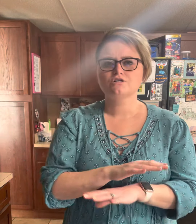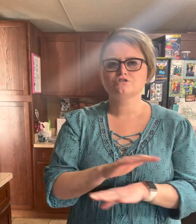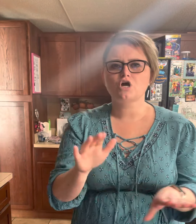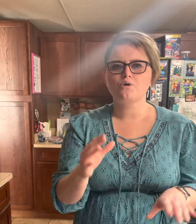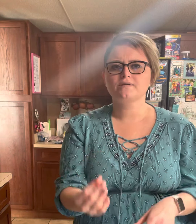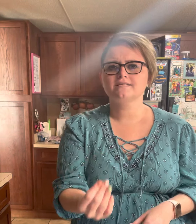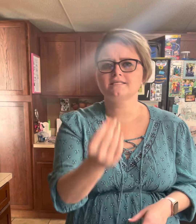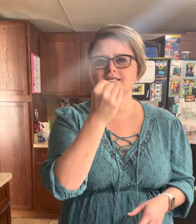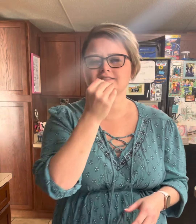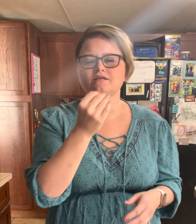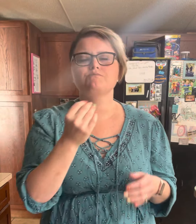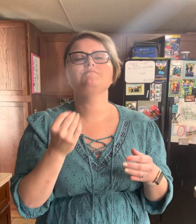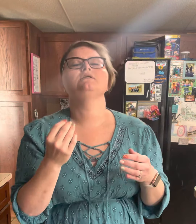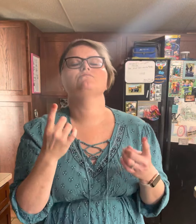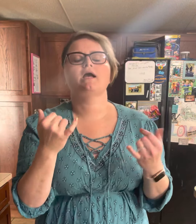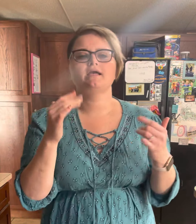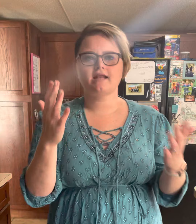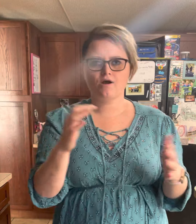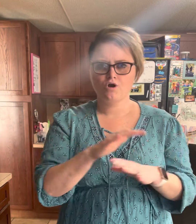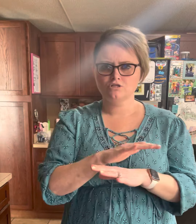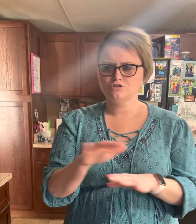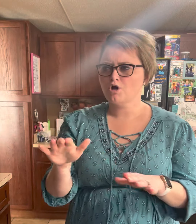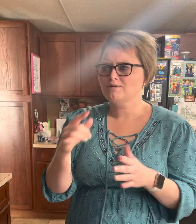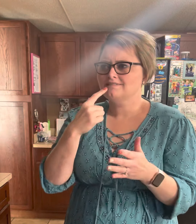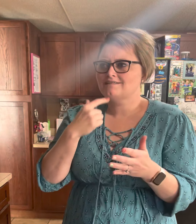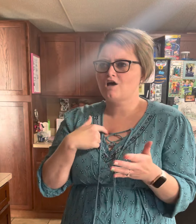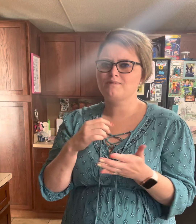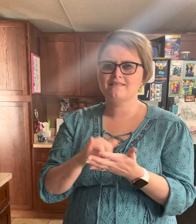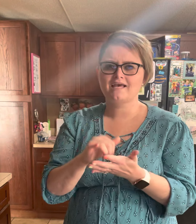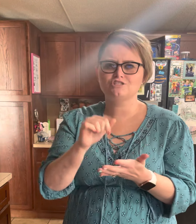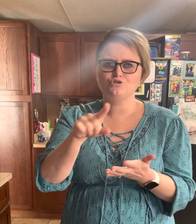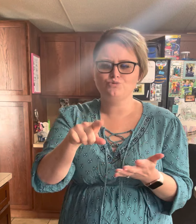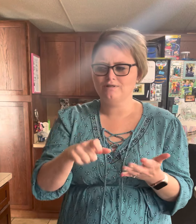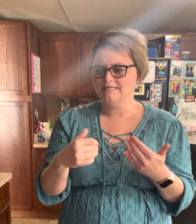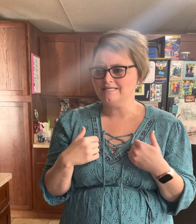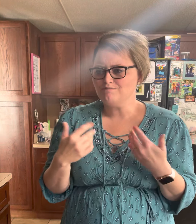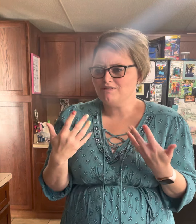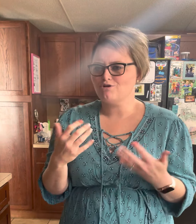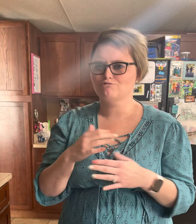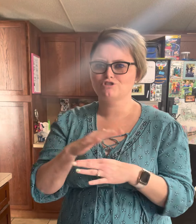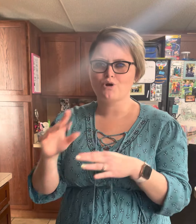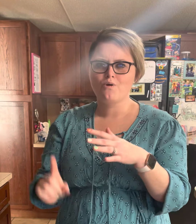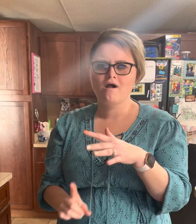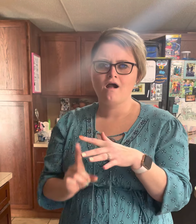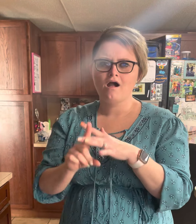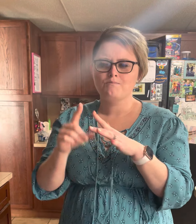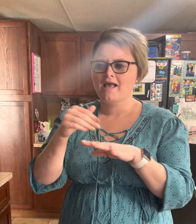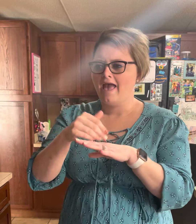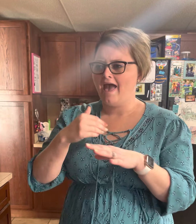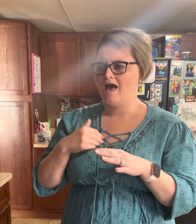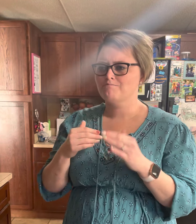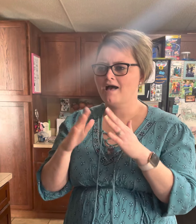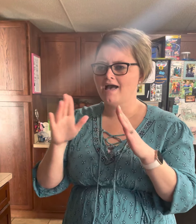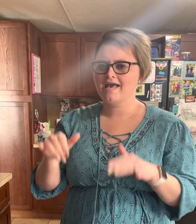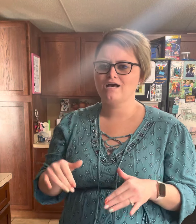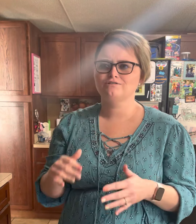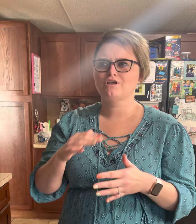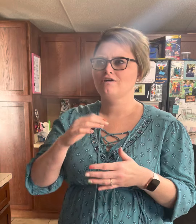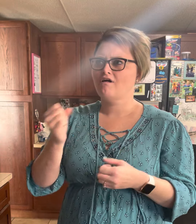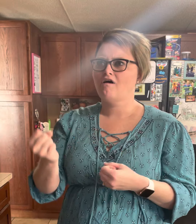Don't kiss me right now, don't tell me that you need me Don't show up at my eyes, all